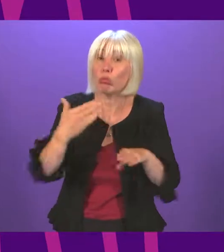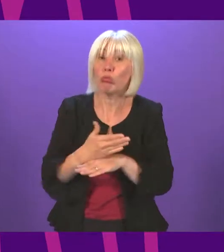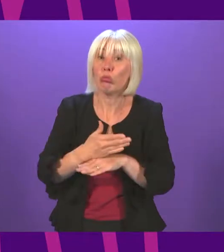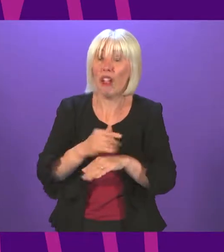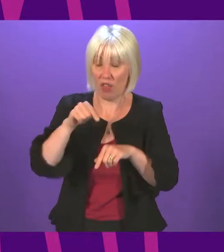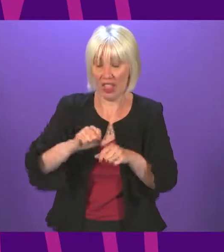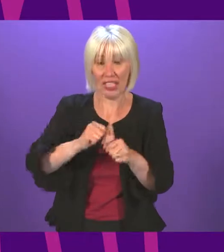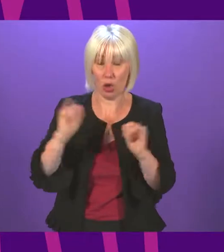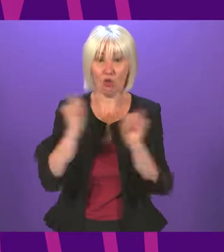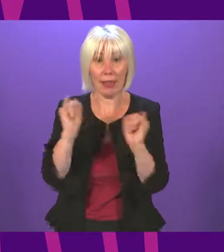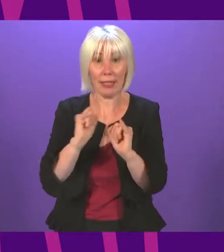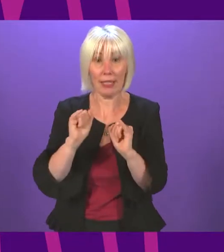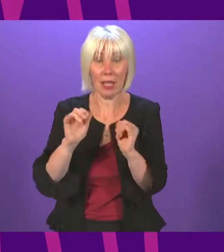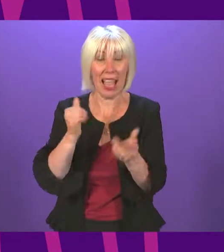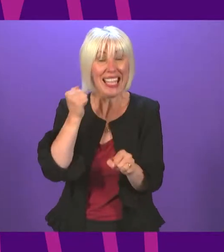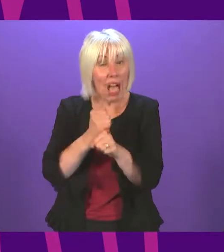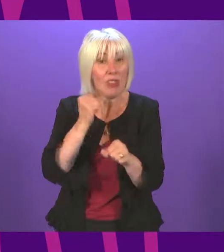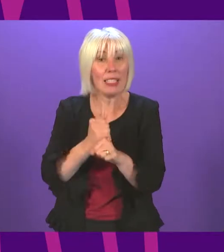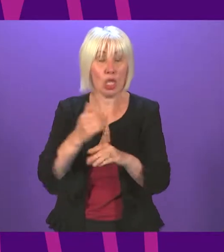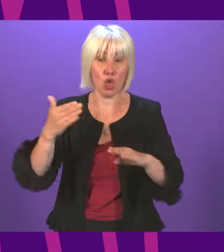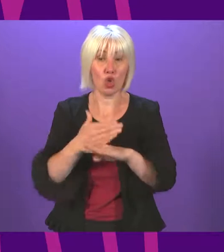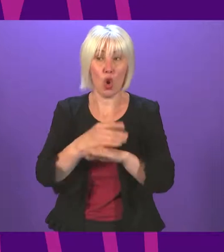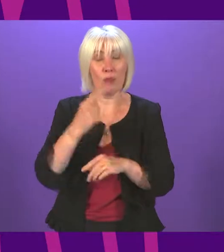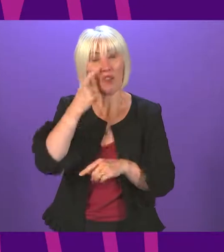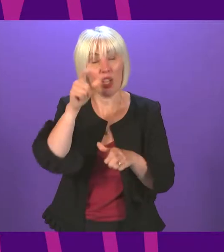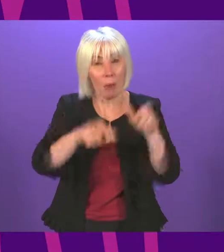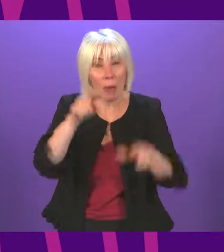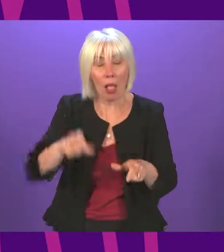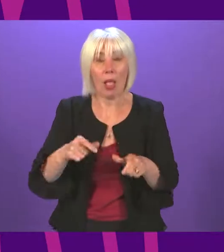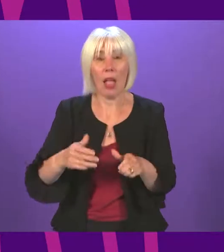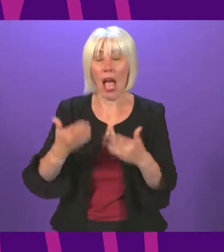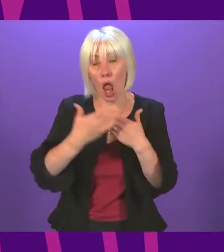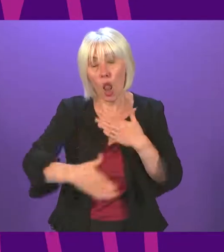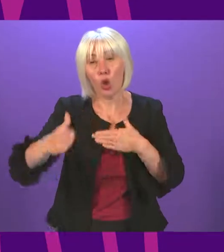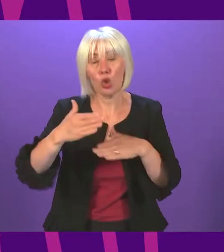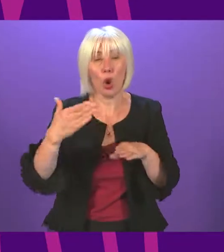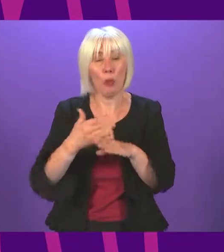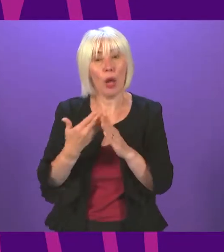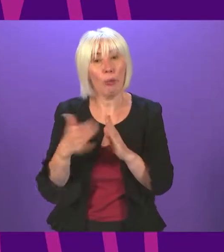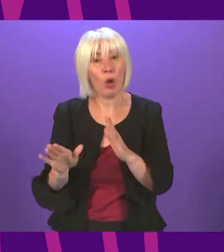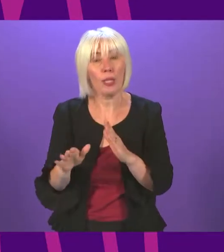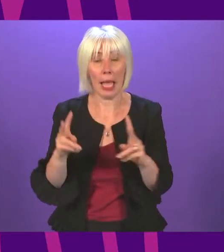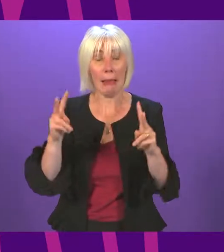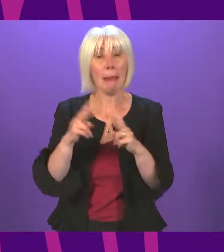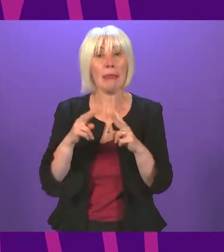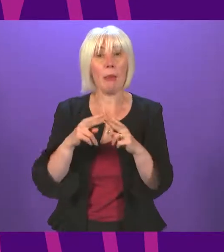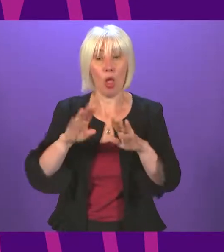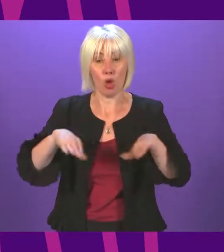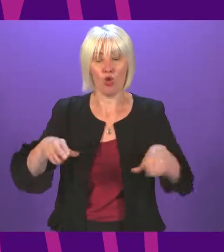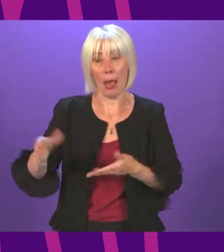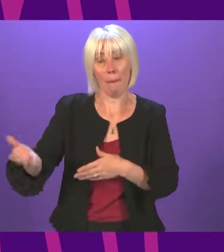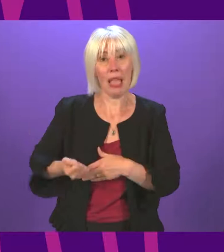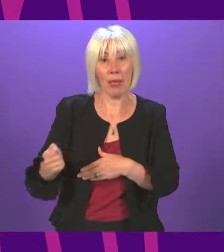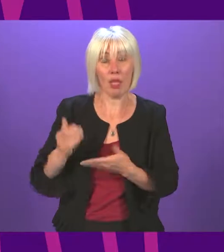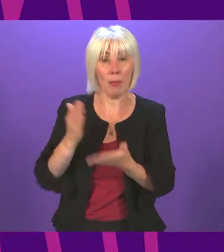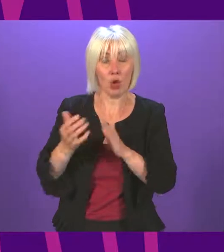Let's deliver a genuine jobs guarantee for young people and the long-term unemployed. Let's double the Scottish child payment immediately to confront child poverty.